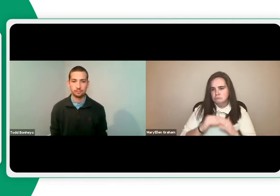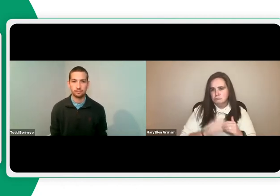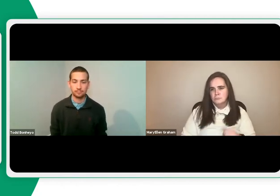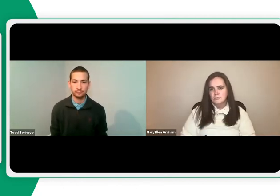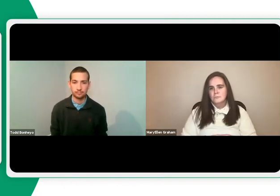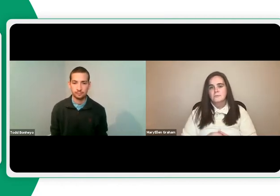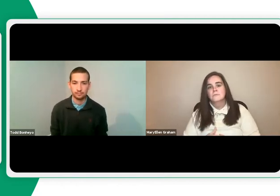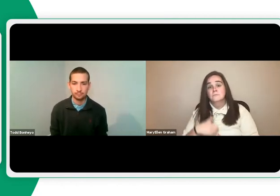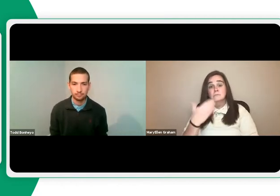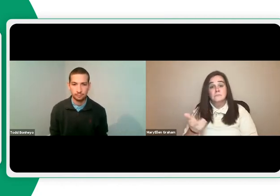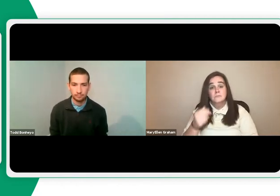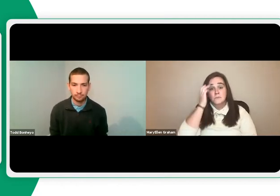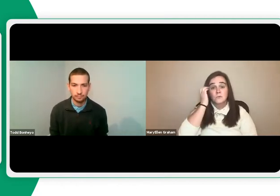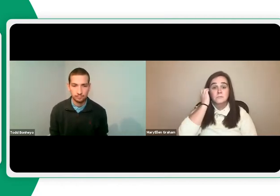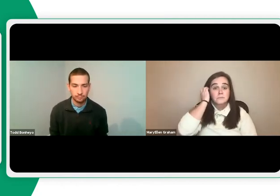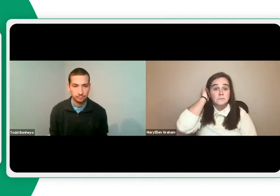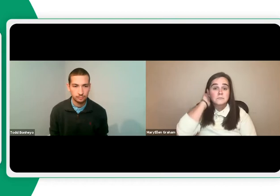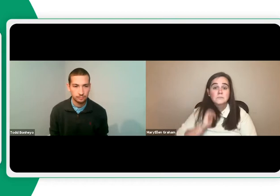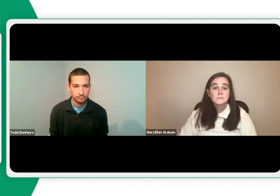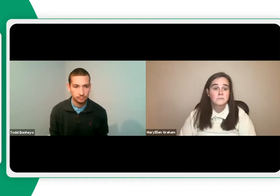You can adjust the size of both to your comfort.